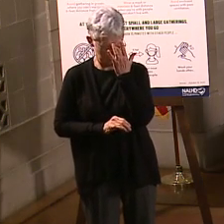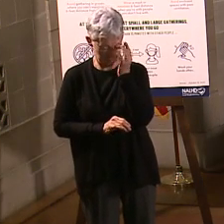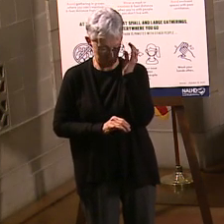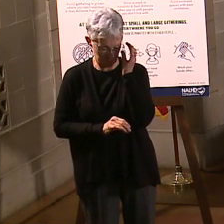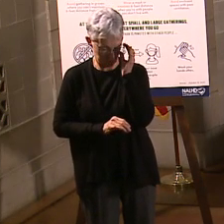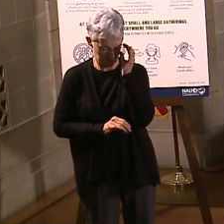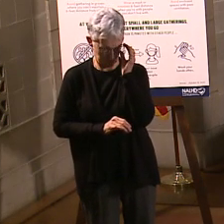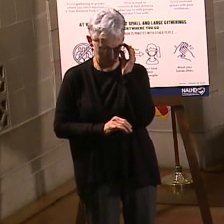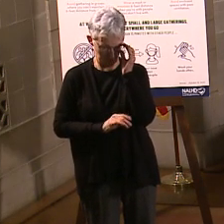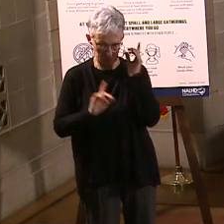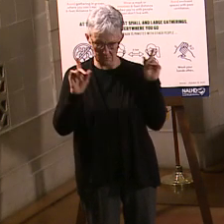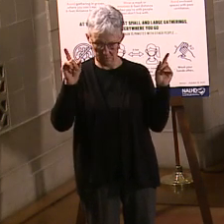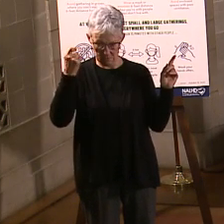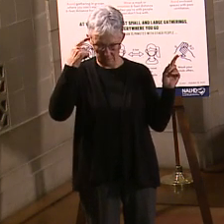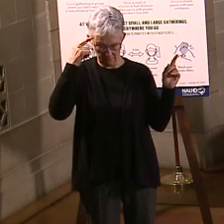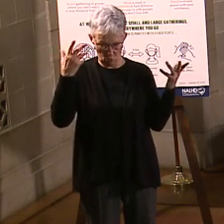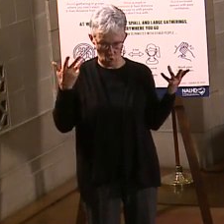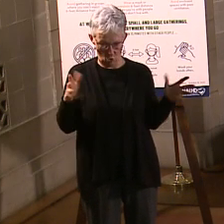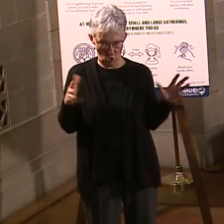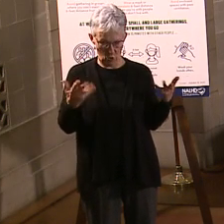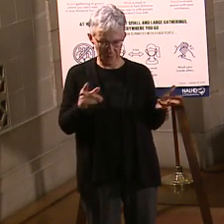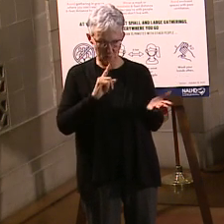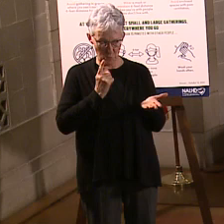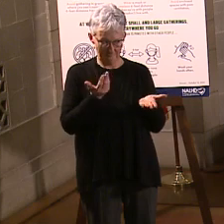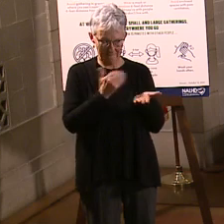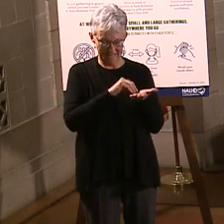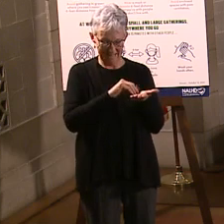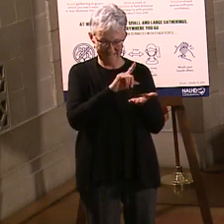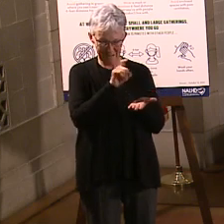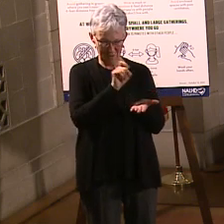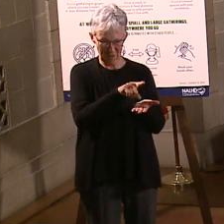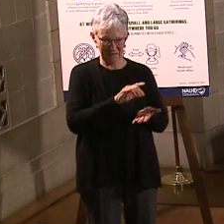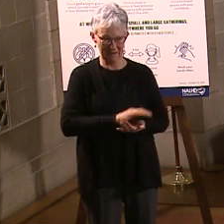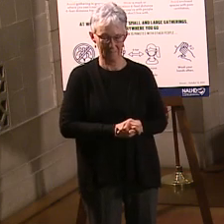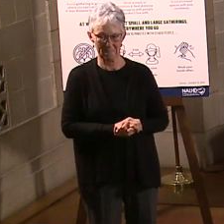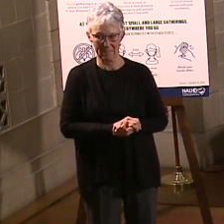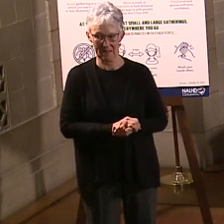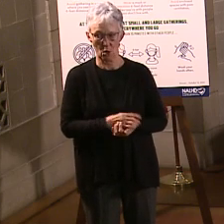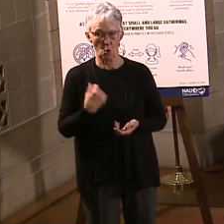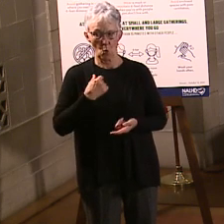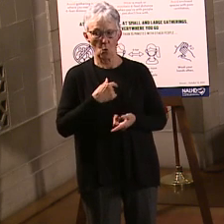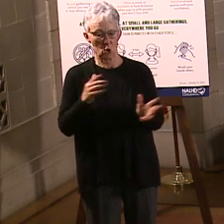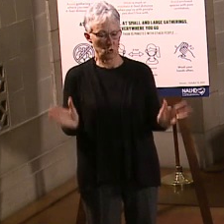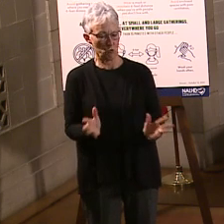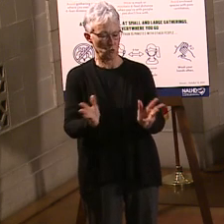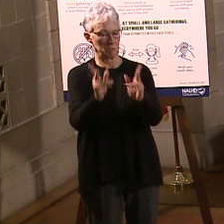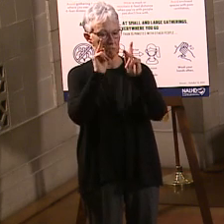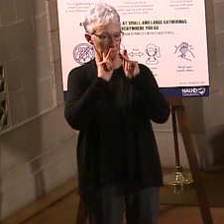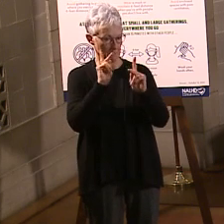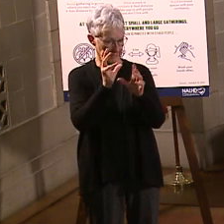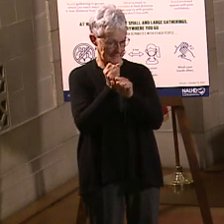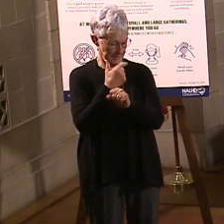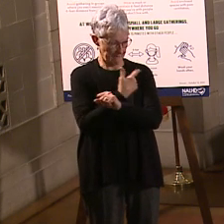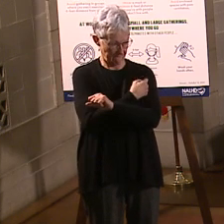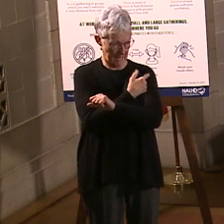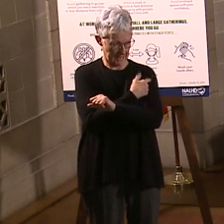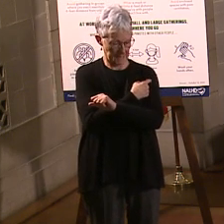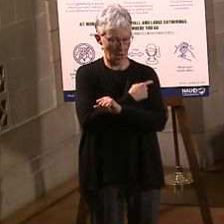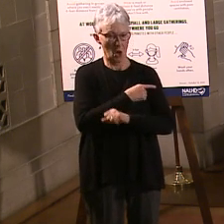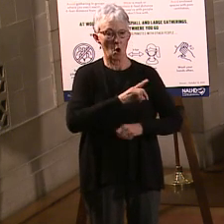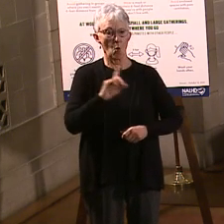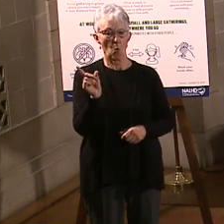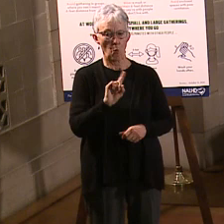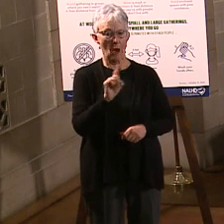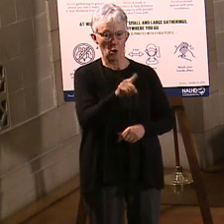So the governor already repeated the question, right? So I'm good with that. So we are really encouraging people to get vaccinated in the county that they live